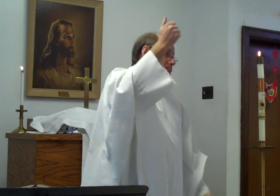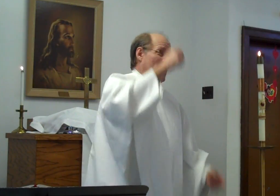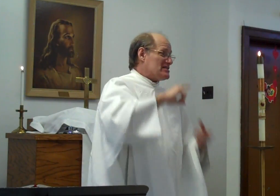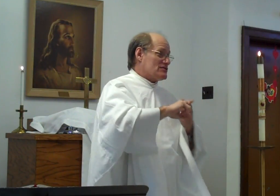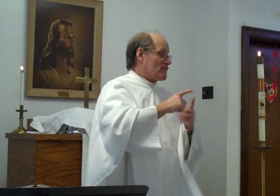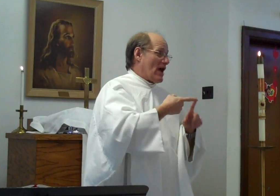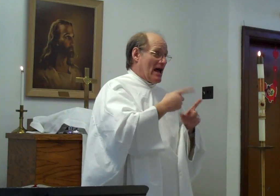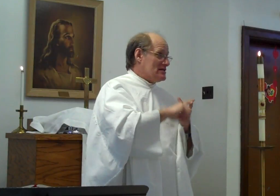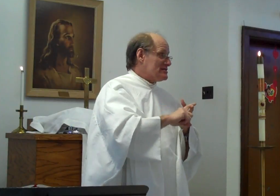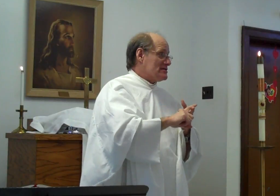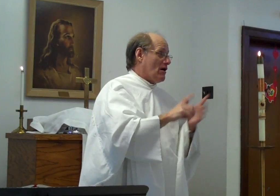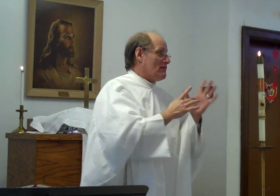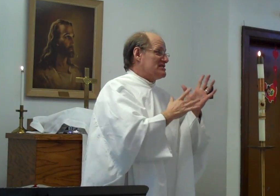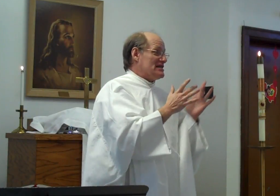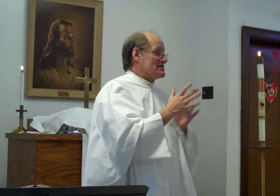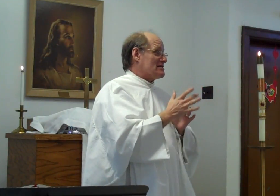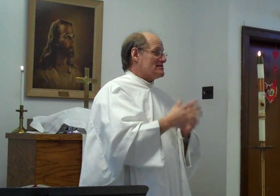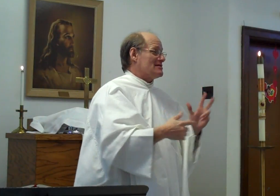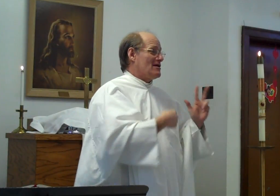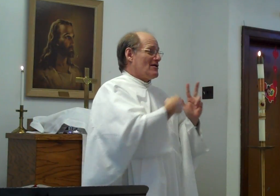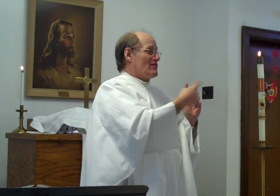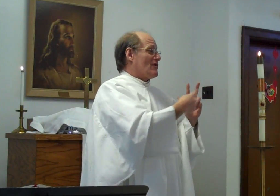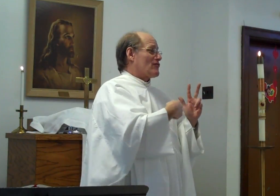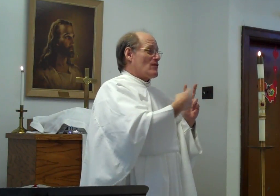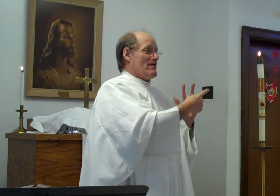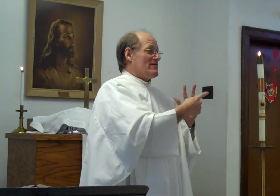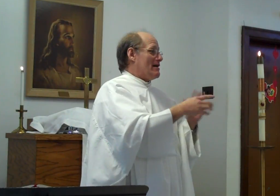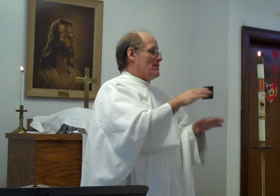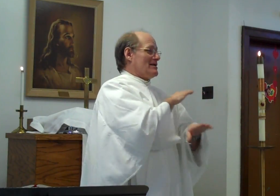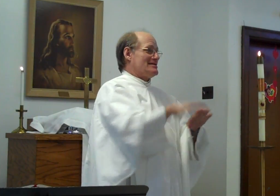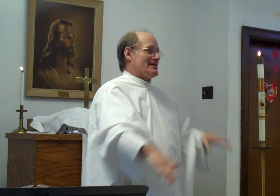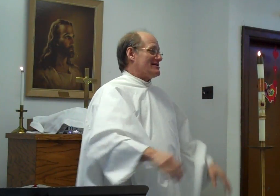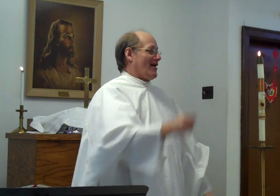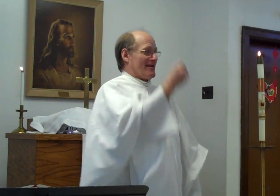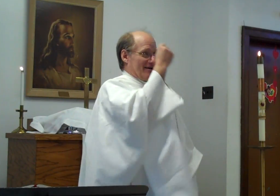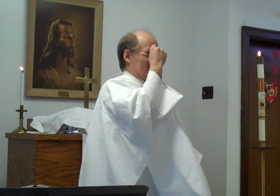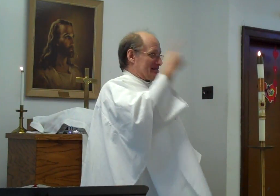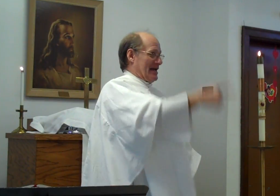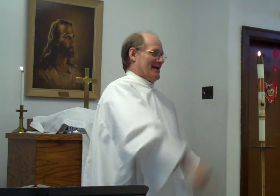best friends of Jesus, the three of them did not understand.